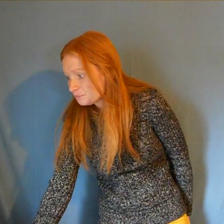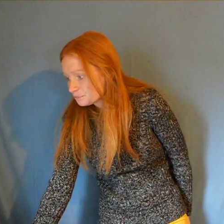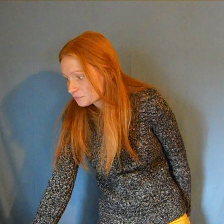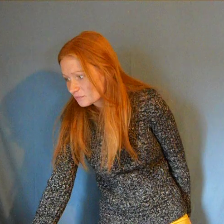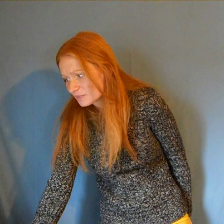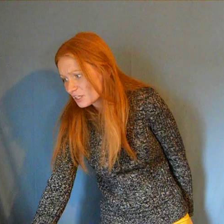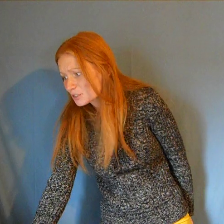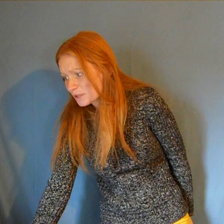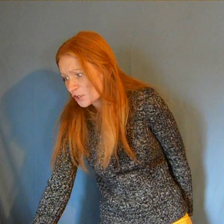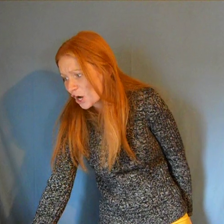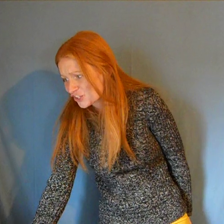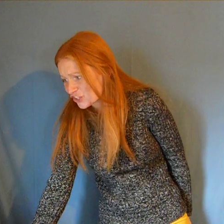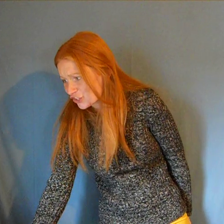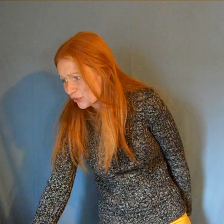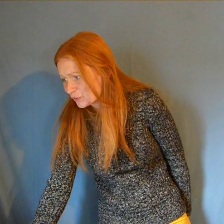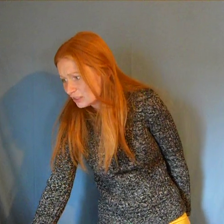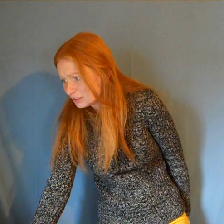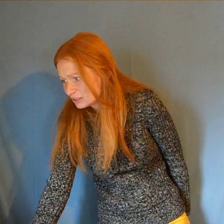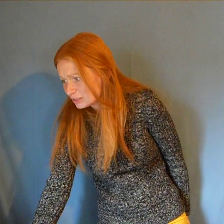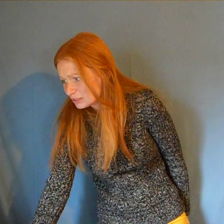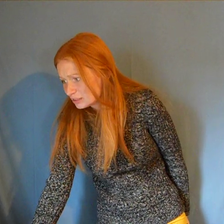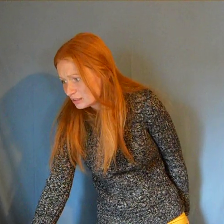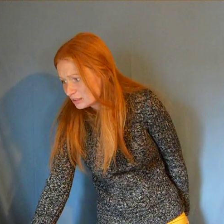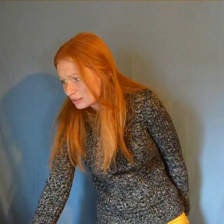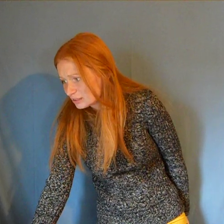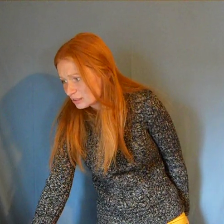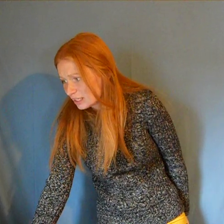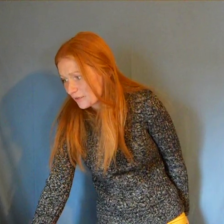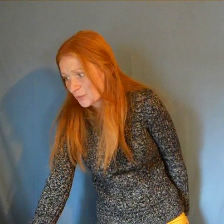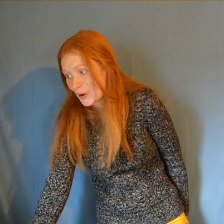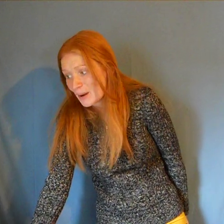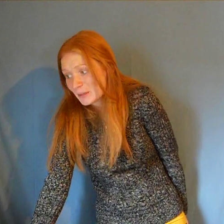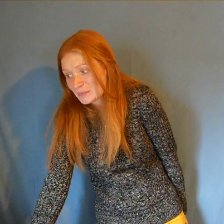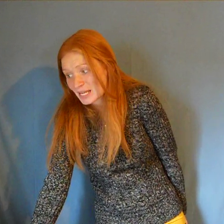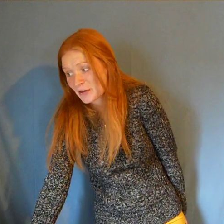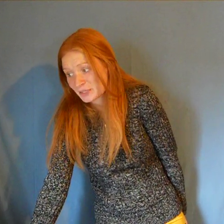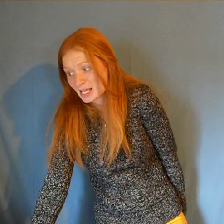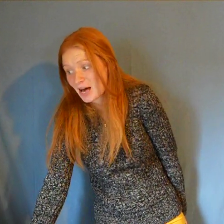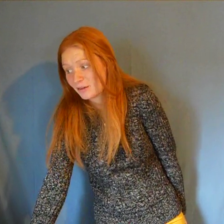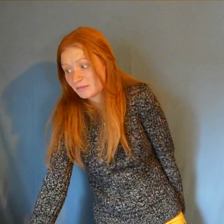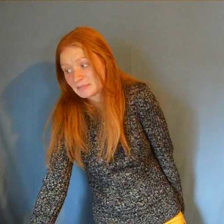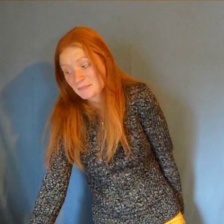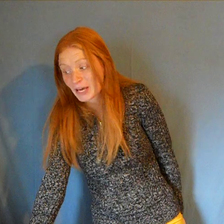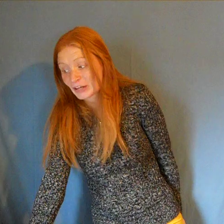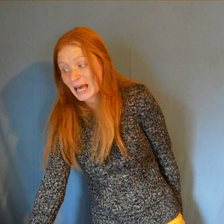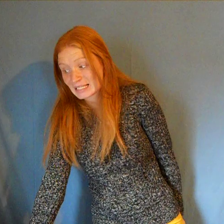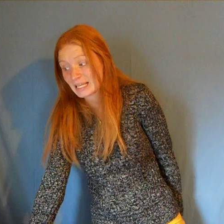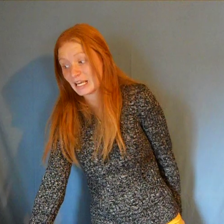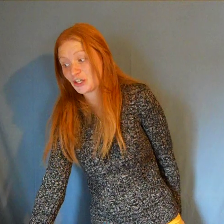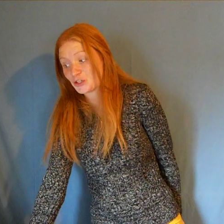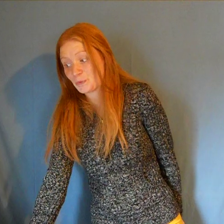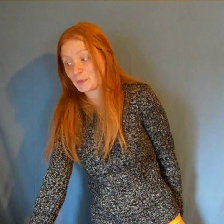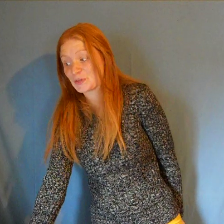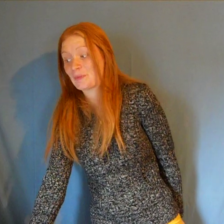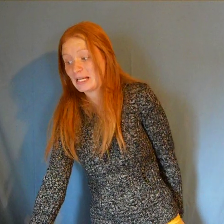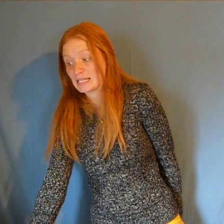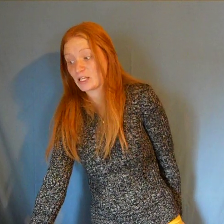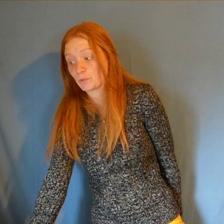Also, I just want to caution you, if the problem is not resolved, I'm not going to hesitate to remove my son. Well,